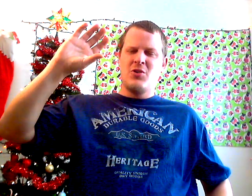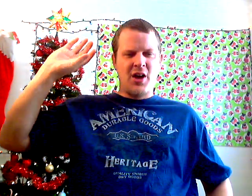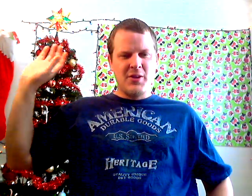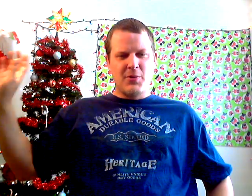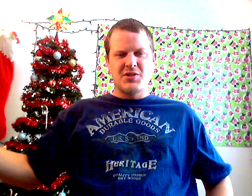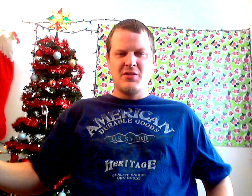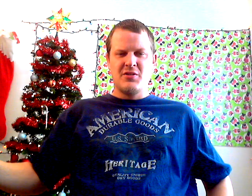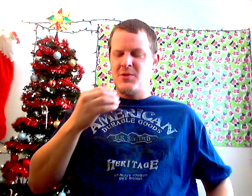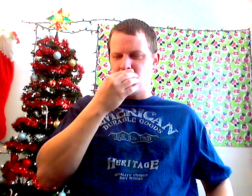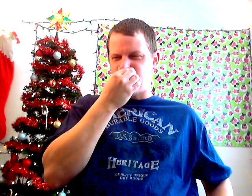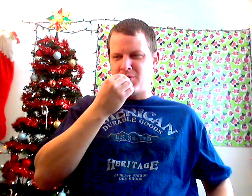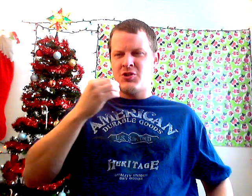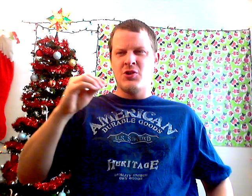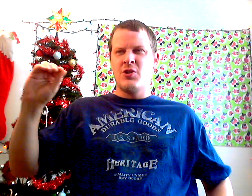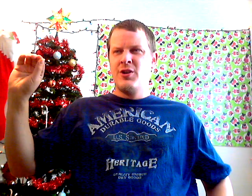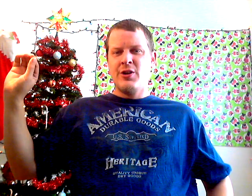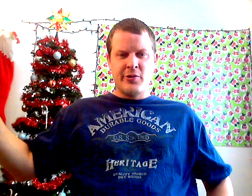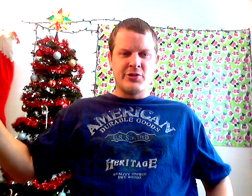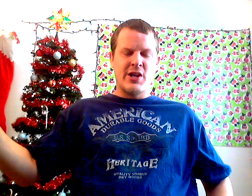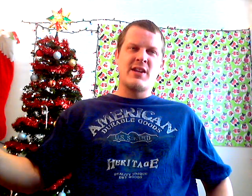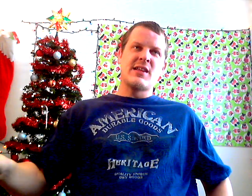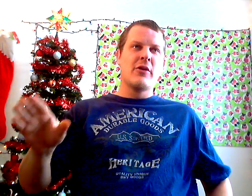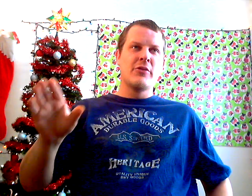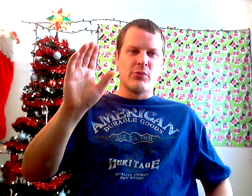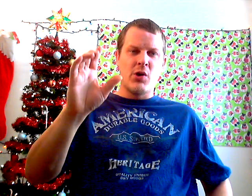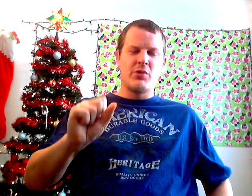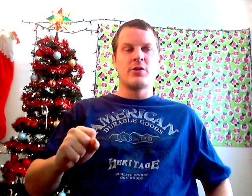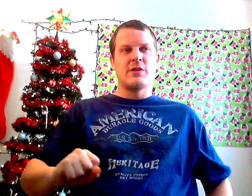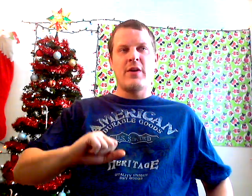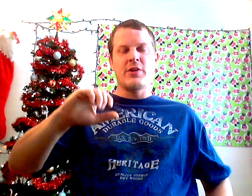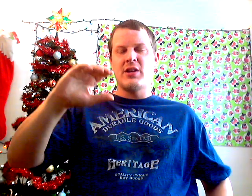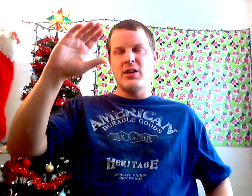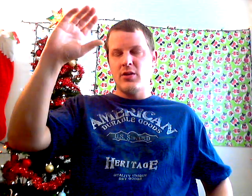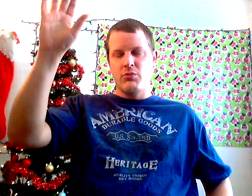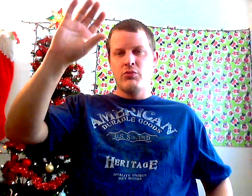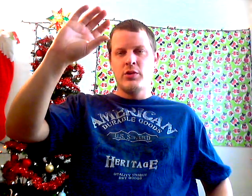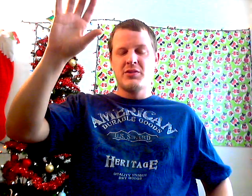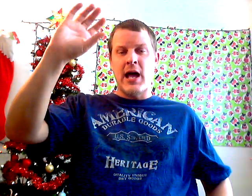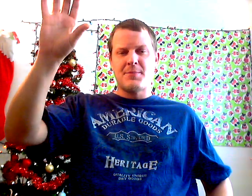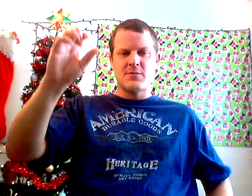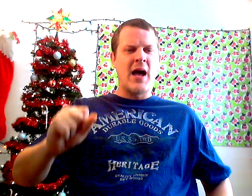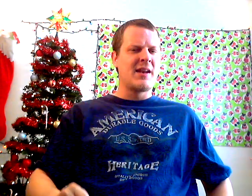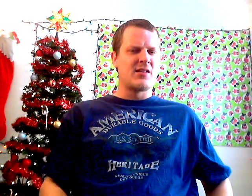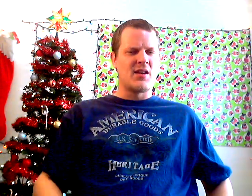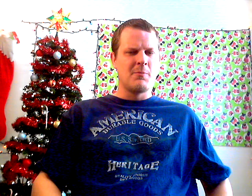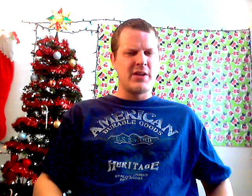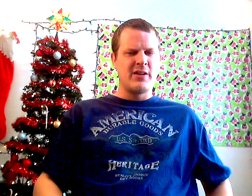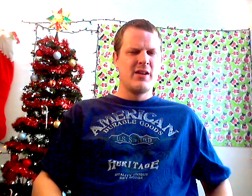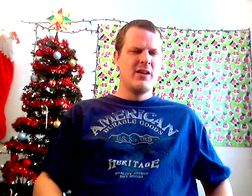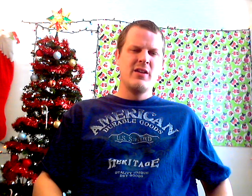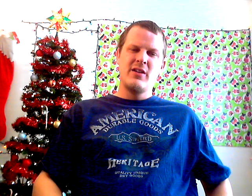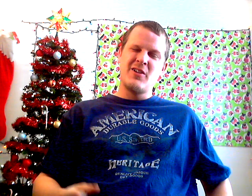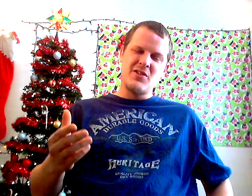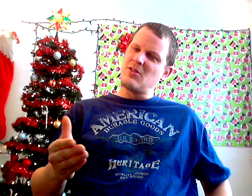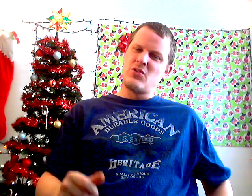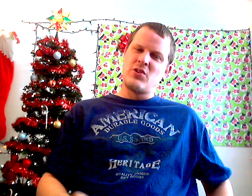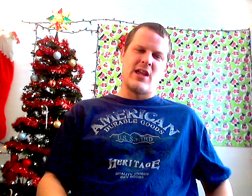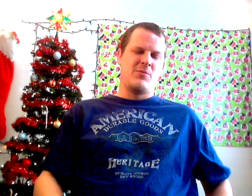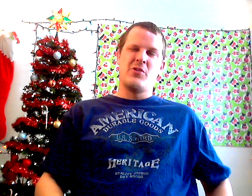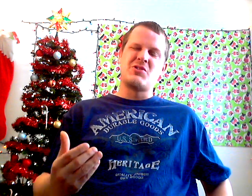you know, with all the personal demons, which I'm sure hurt Jake down the road in terms of ever getting a real top spot in the company, you still look at him. He